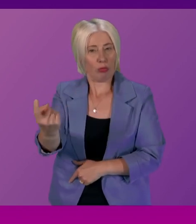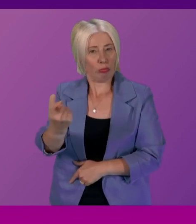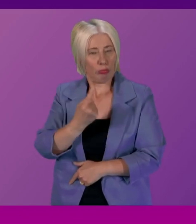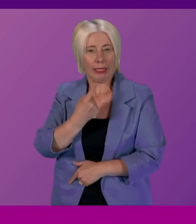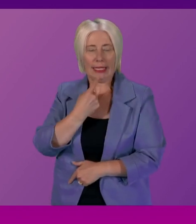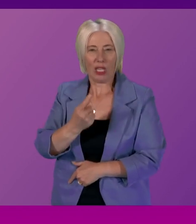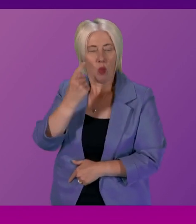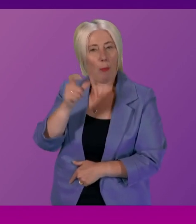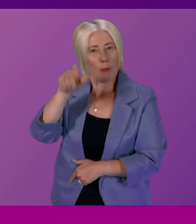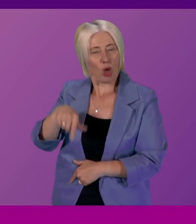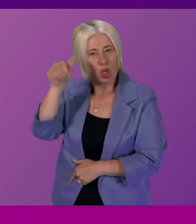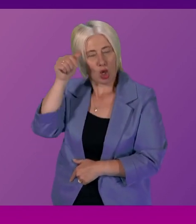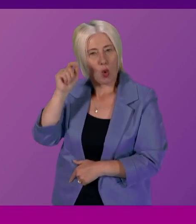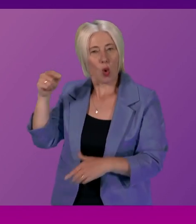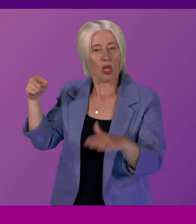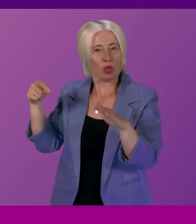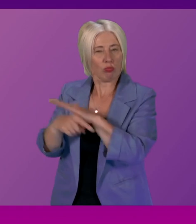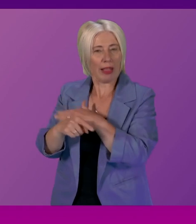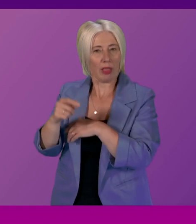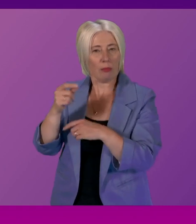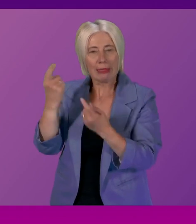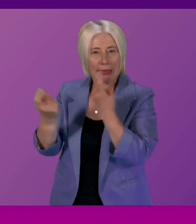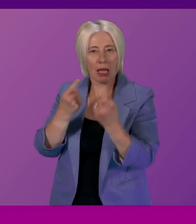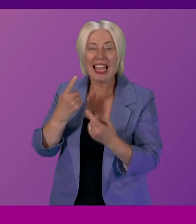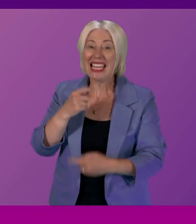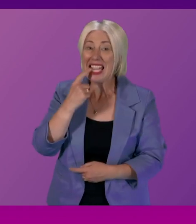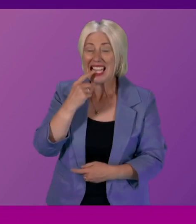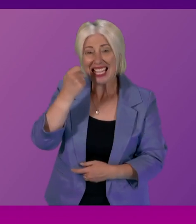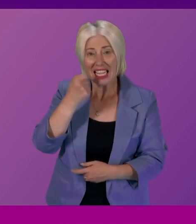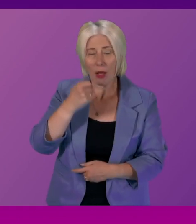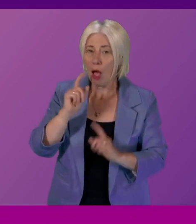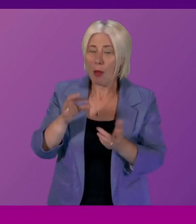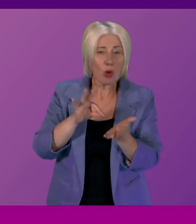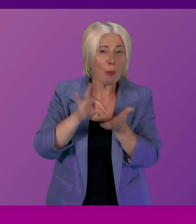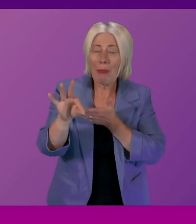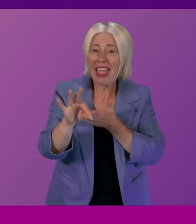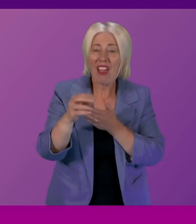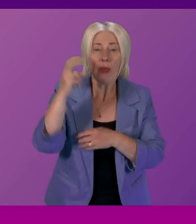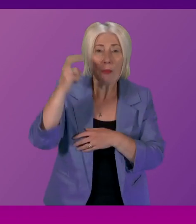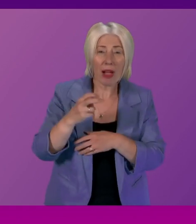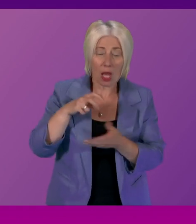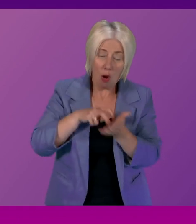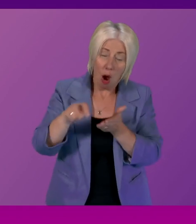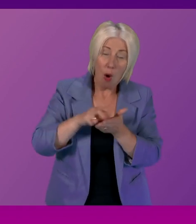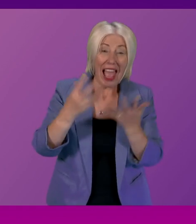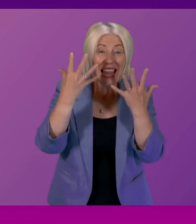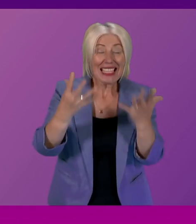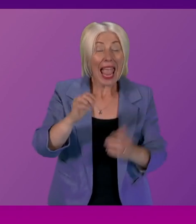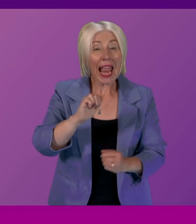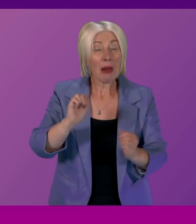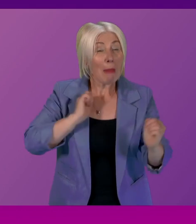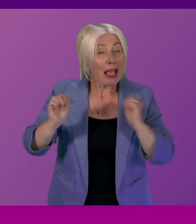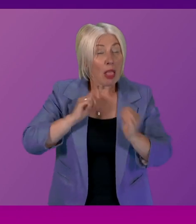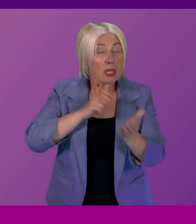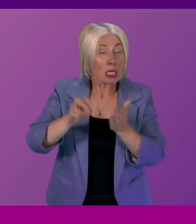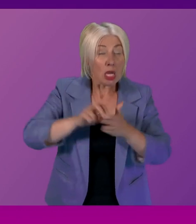asylum seeker who required dental treatment couldn't afford the bus fare had to walk 10 miles in the rain and in pain to